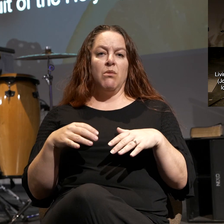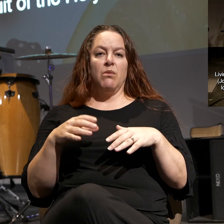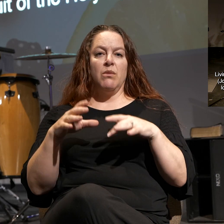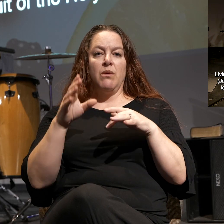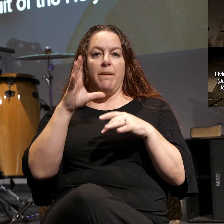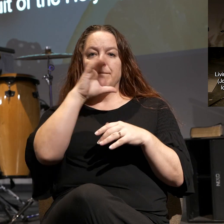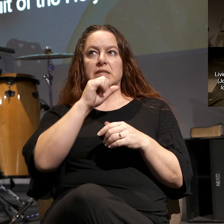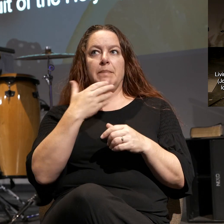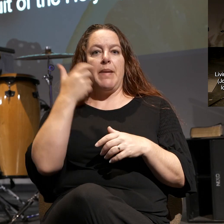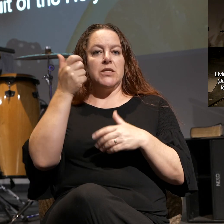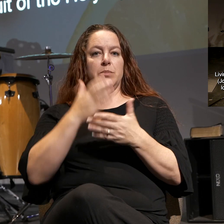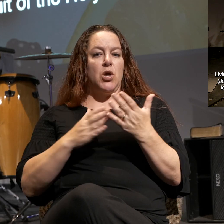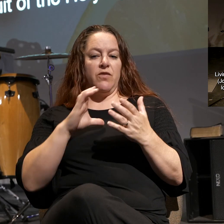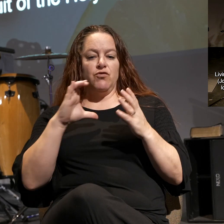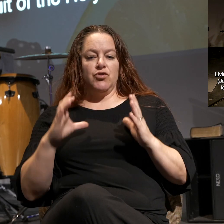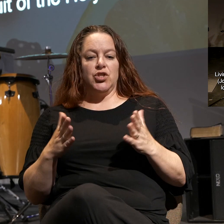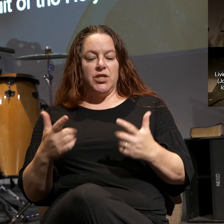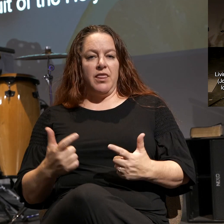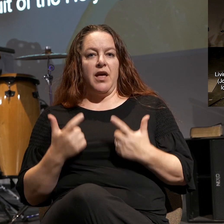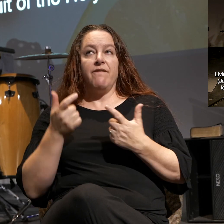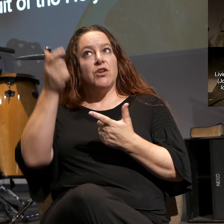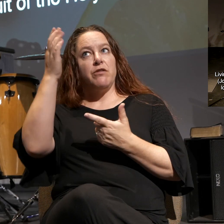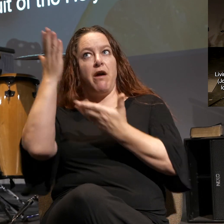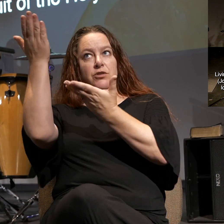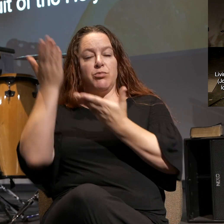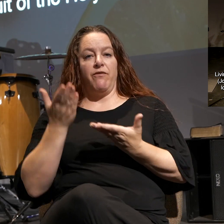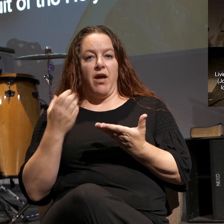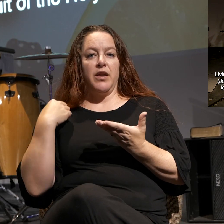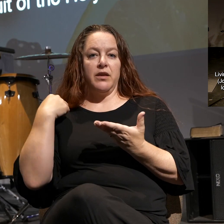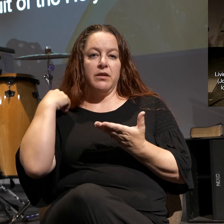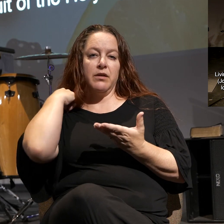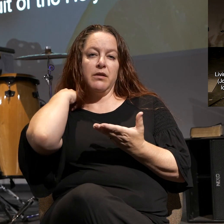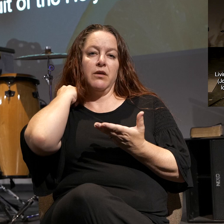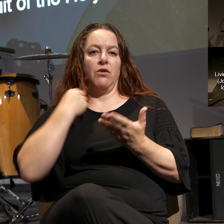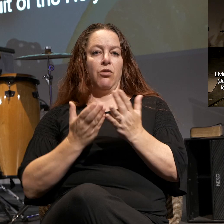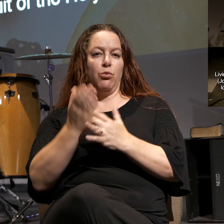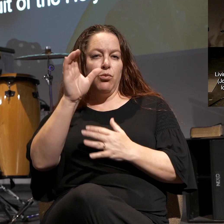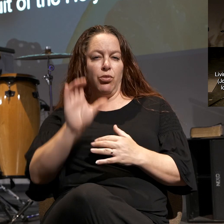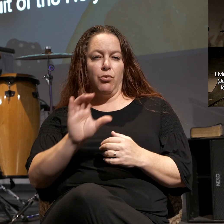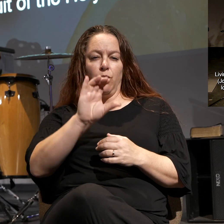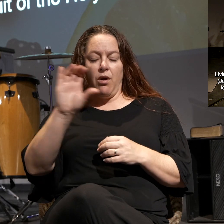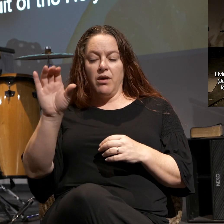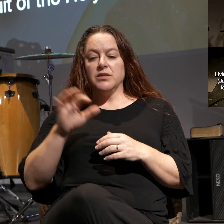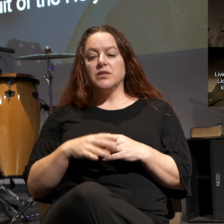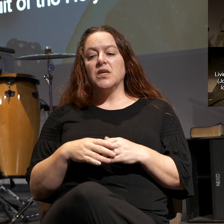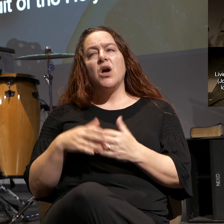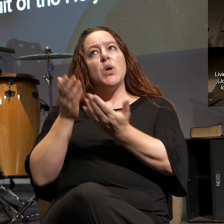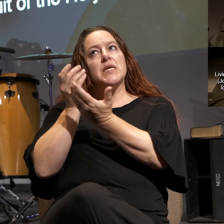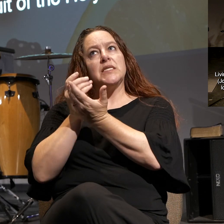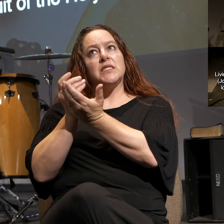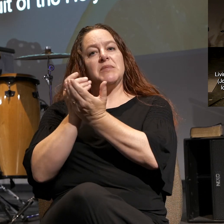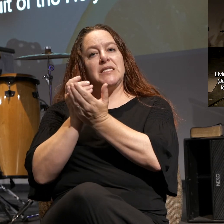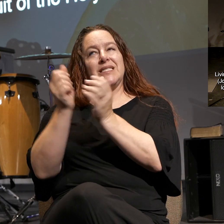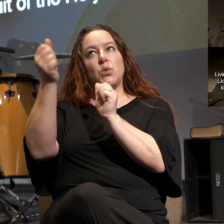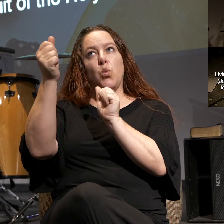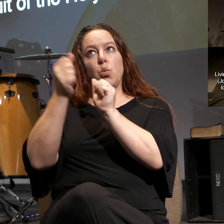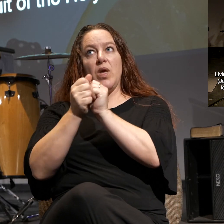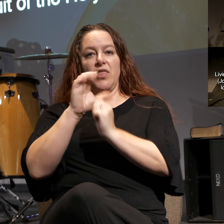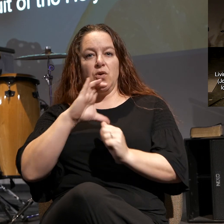best part of the Christian life and what God has provided for us through the cross. And so intimacy is about being with